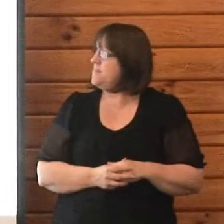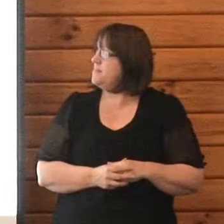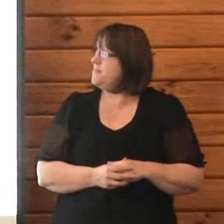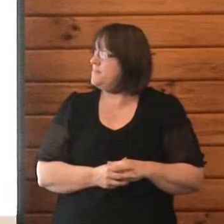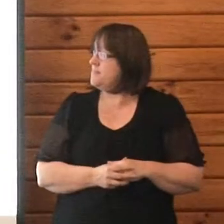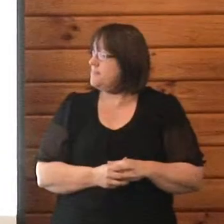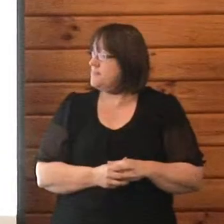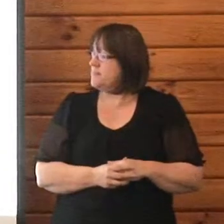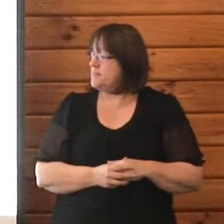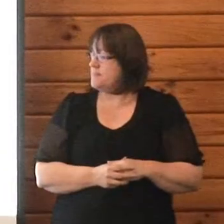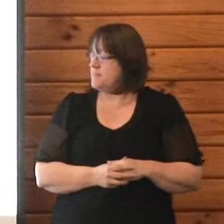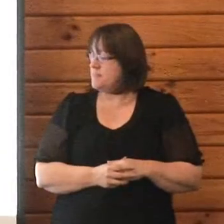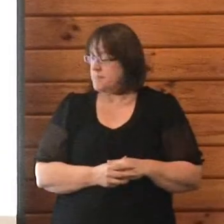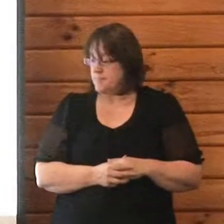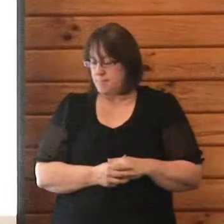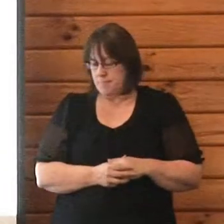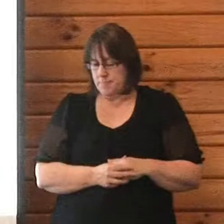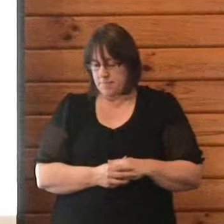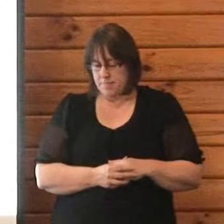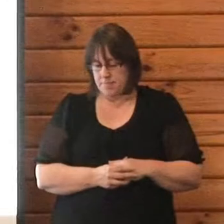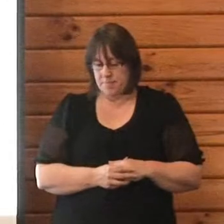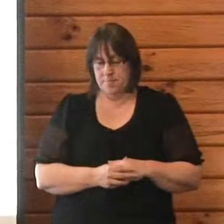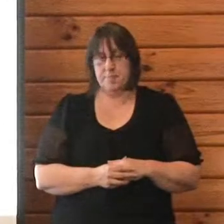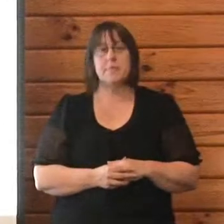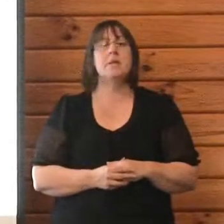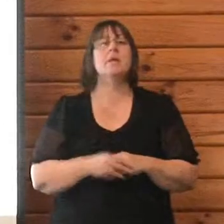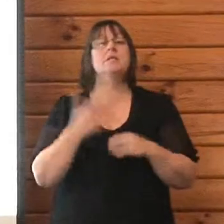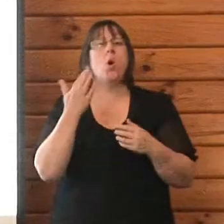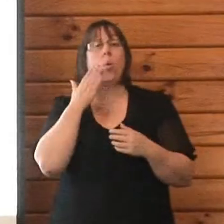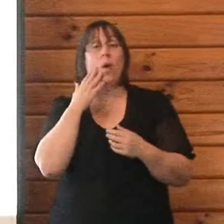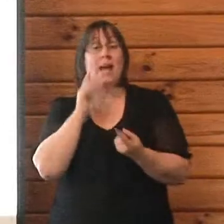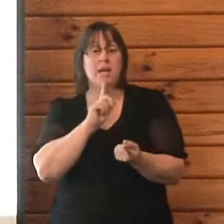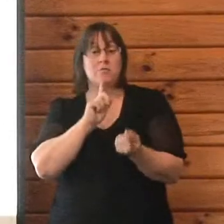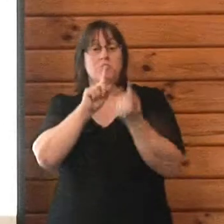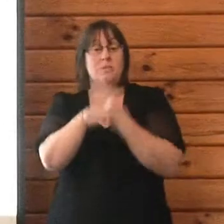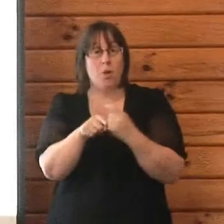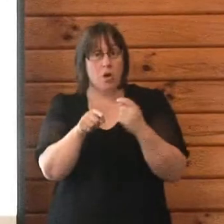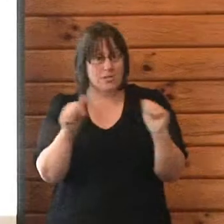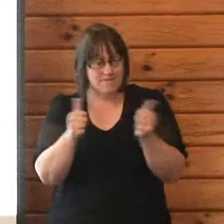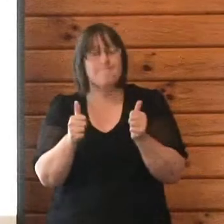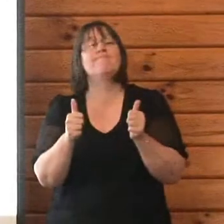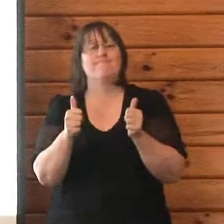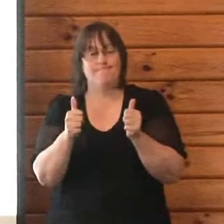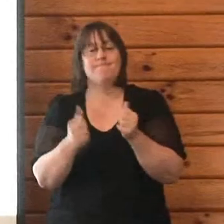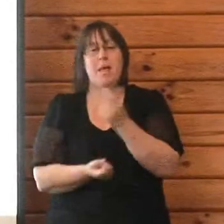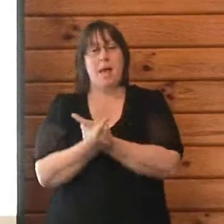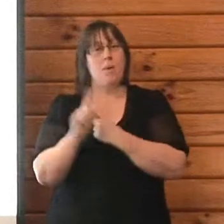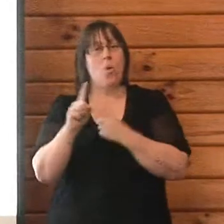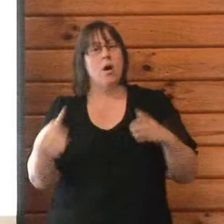After response, comes recovery. And what we're actually looking at is our principles in recovery